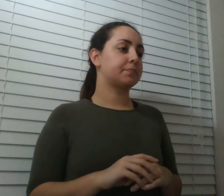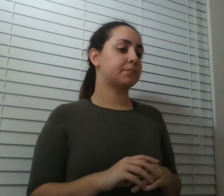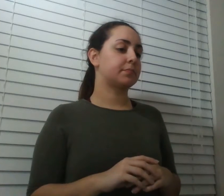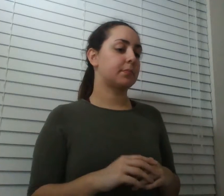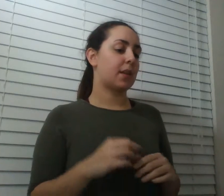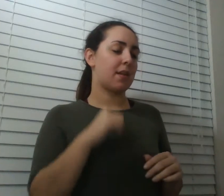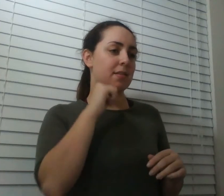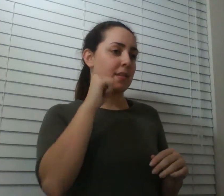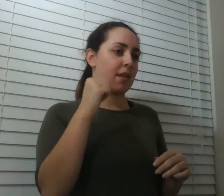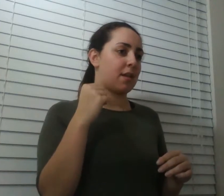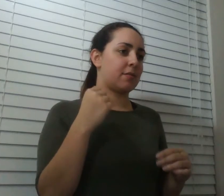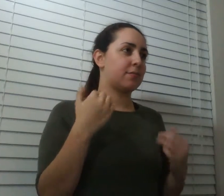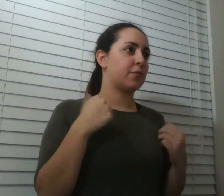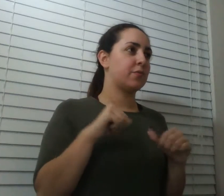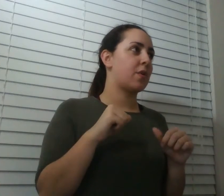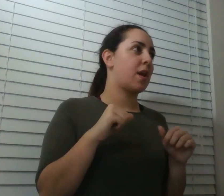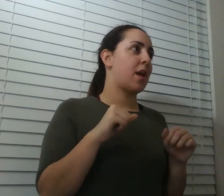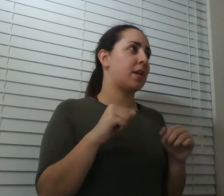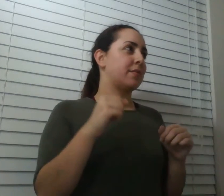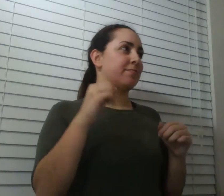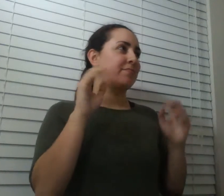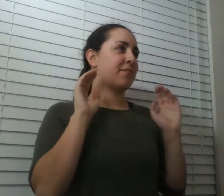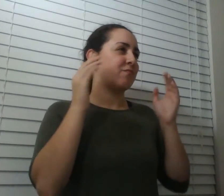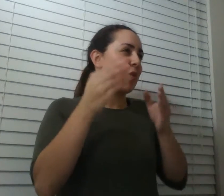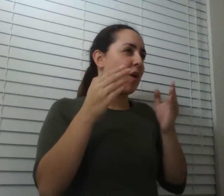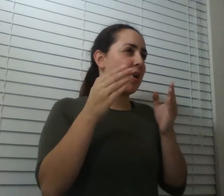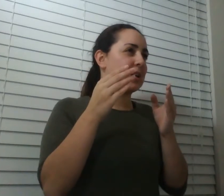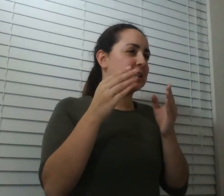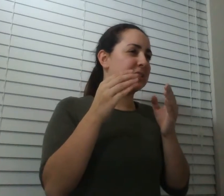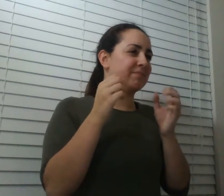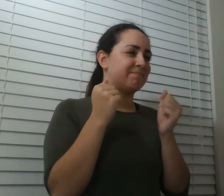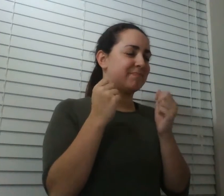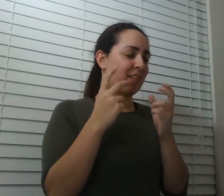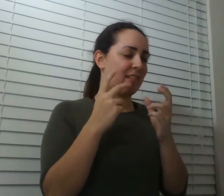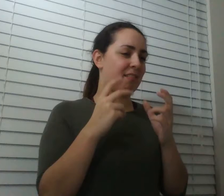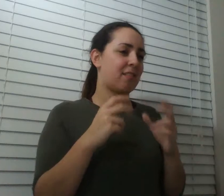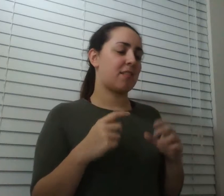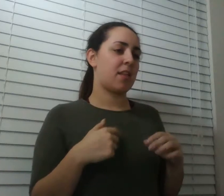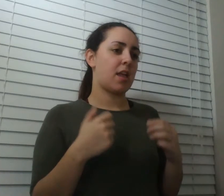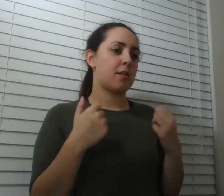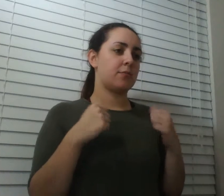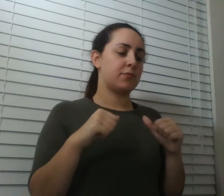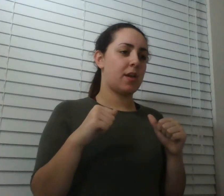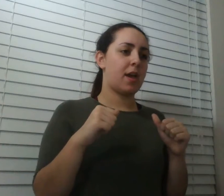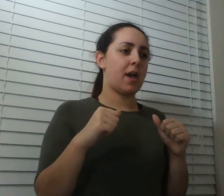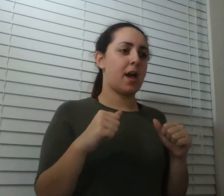much when i am taking things as they come in the moment i know i'm living a less anxious life